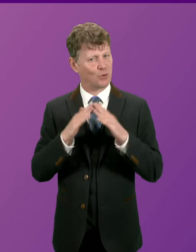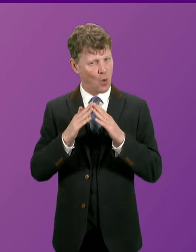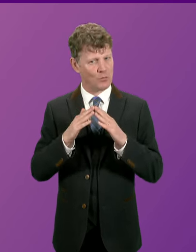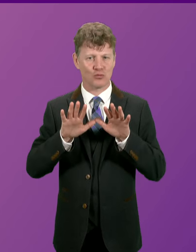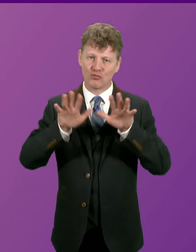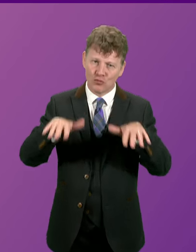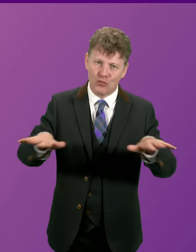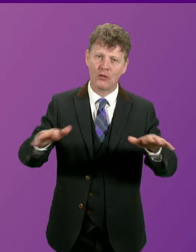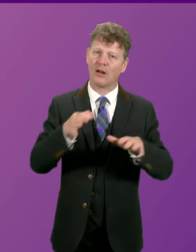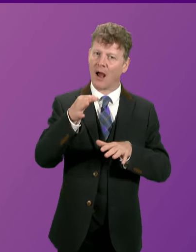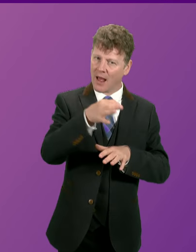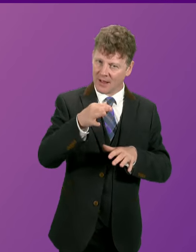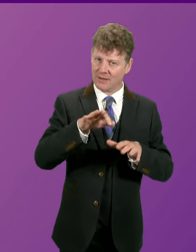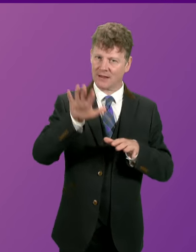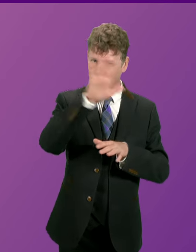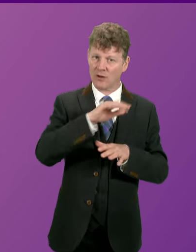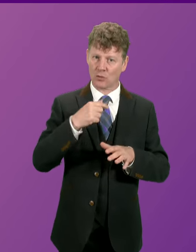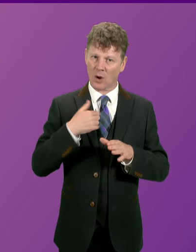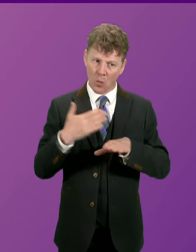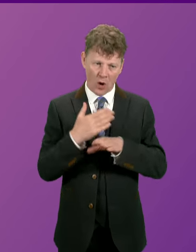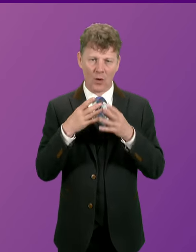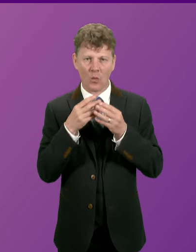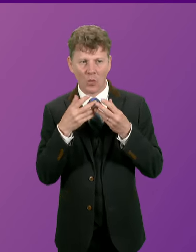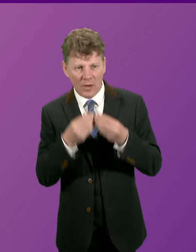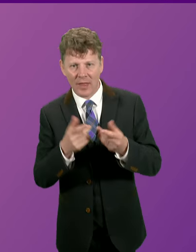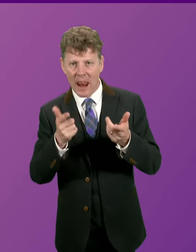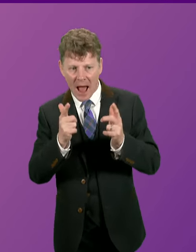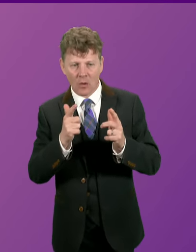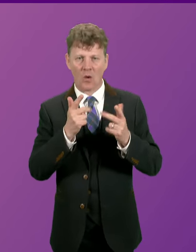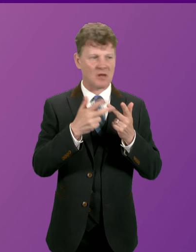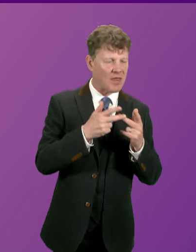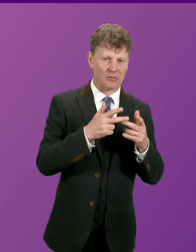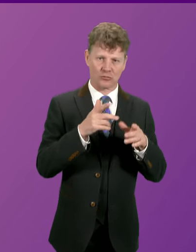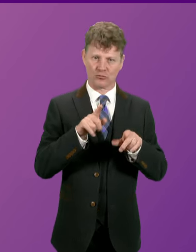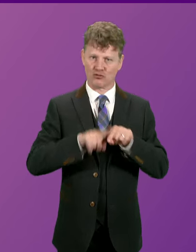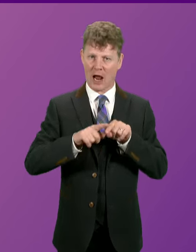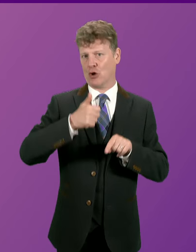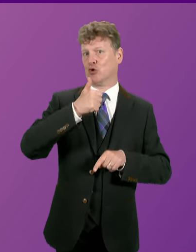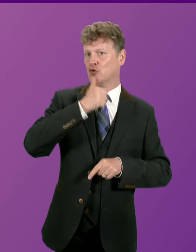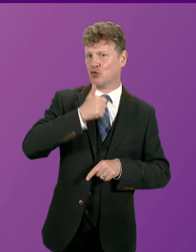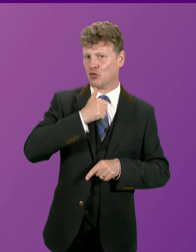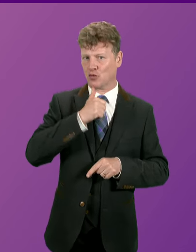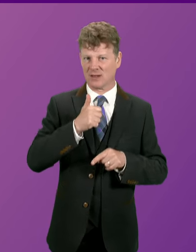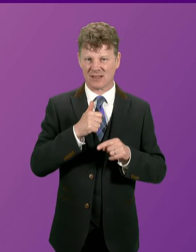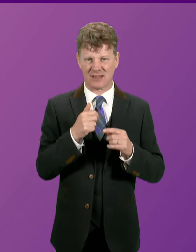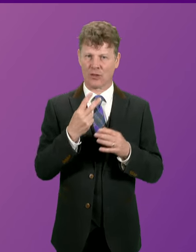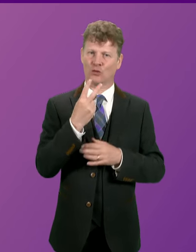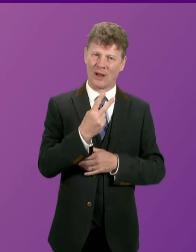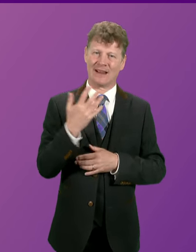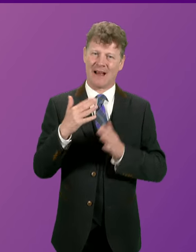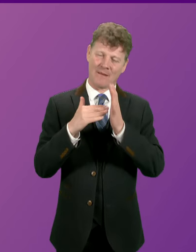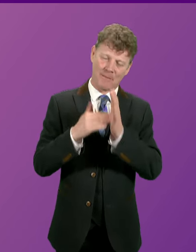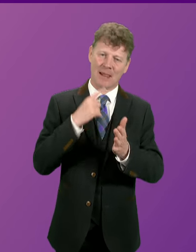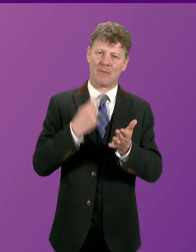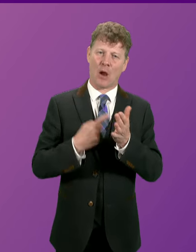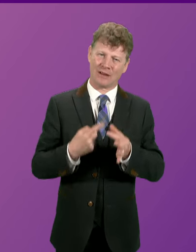are working with local authorities and registered social landlords to encourage utilisation of the £25 million Key Workers Homes Fund, where